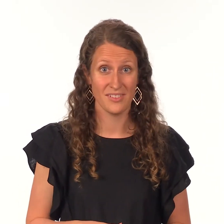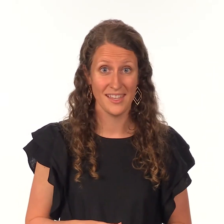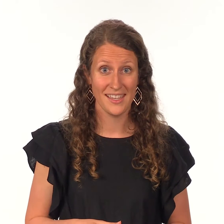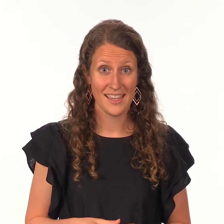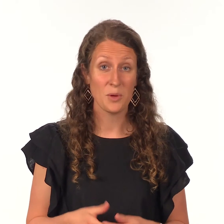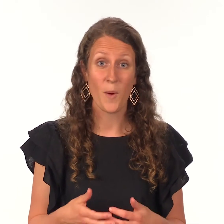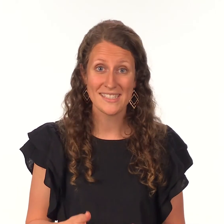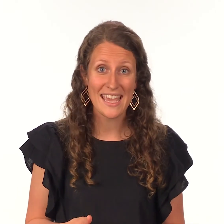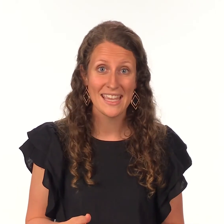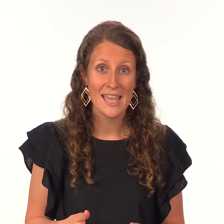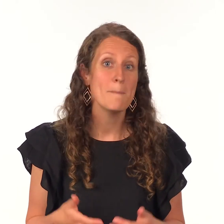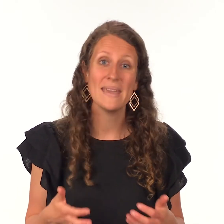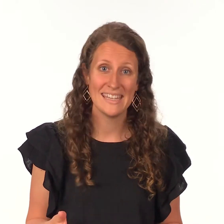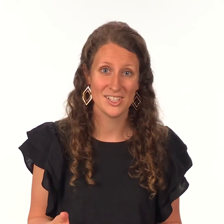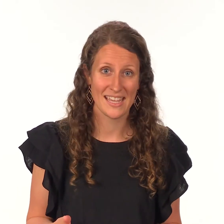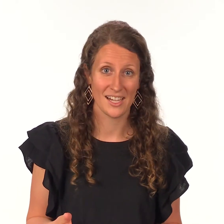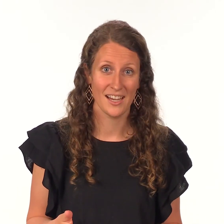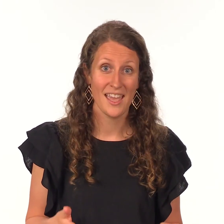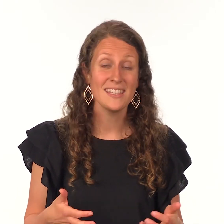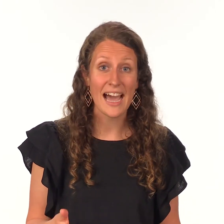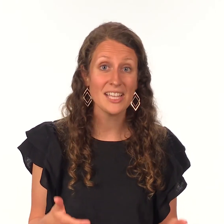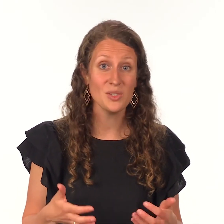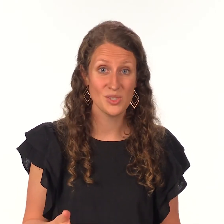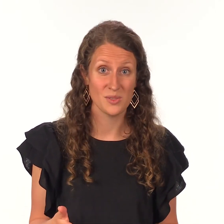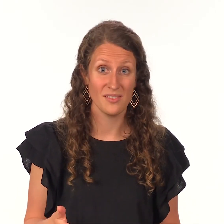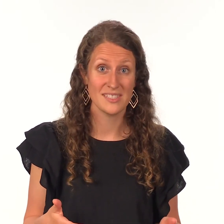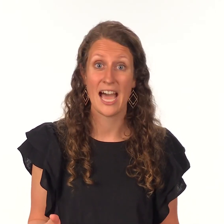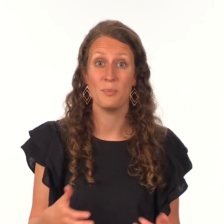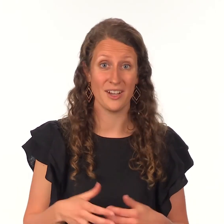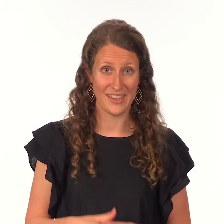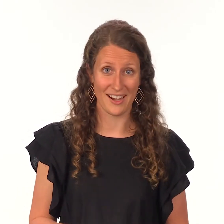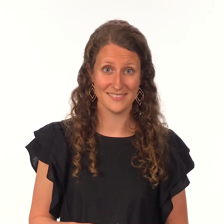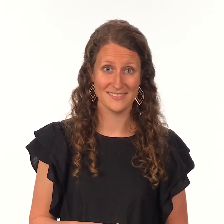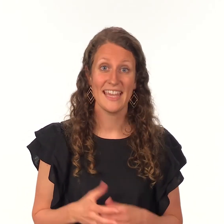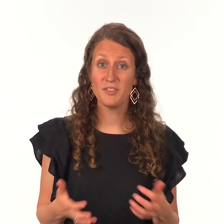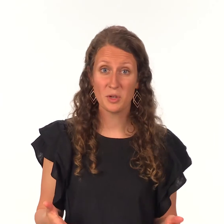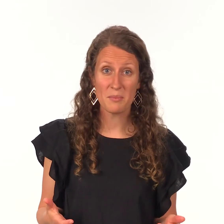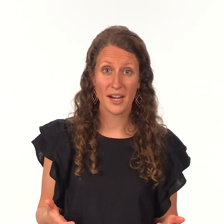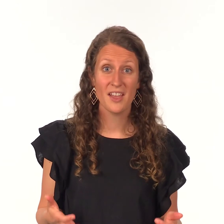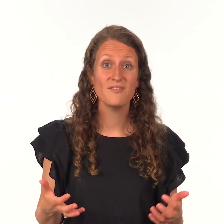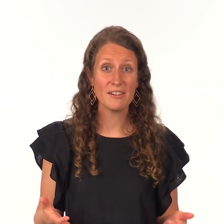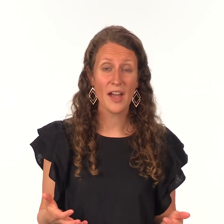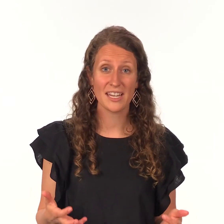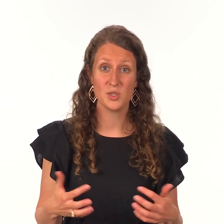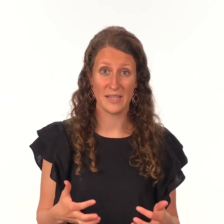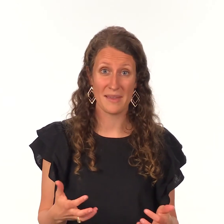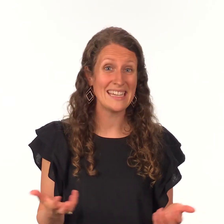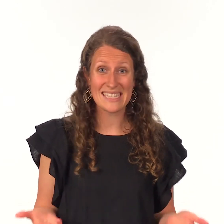and one day many years later god used joseph to help out pharaoh if you remember pharaoh had a dream and he didn't